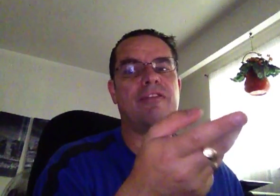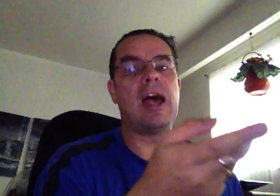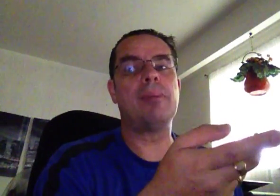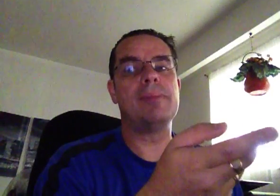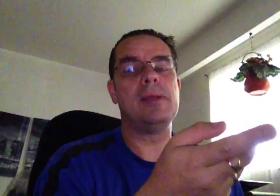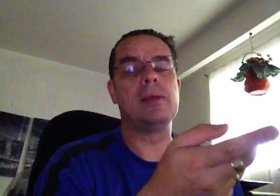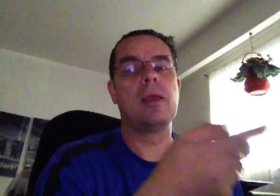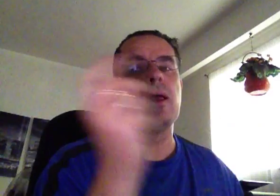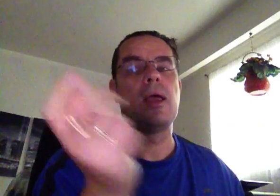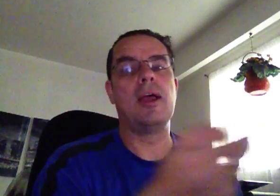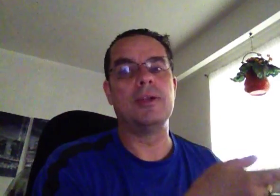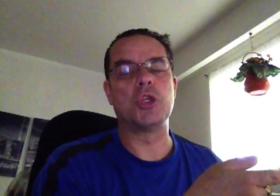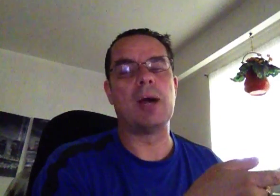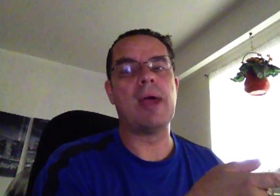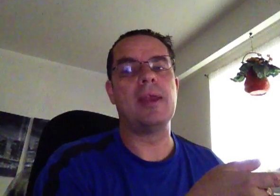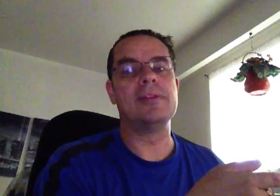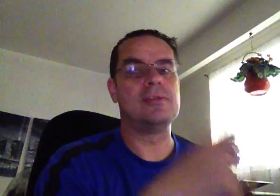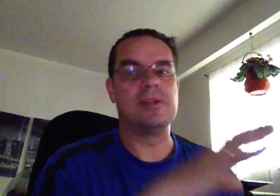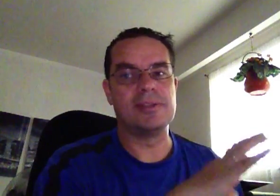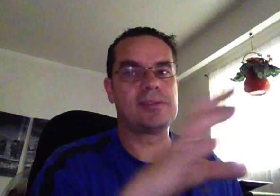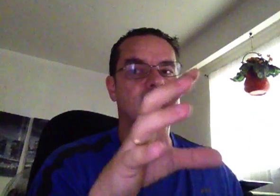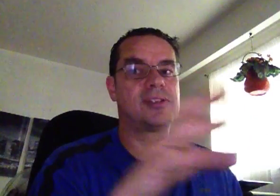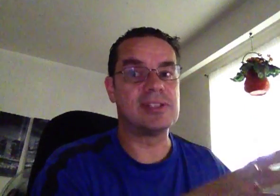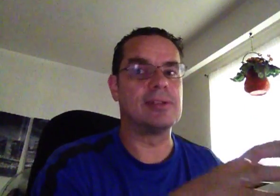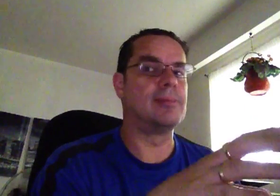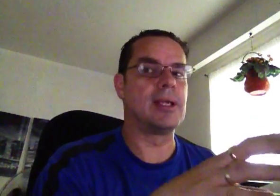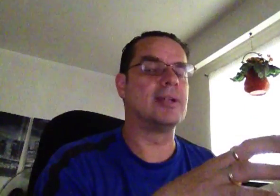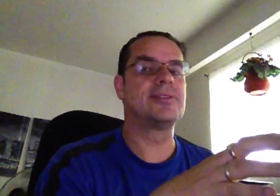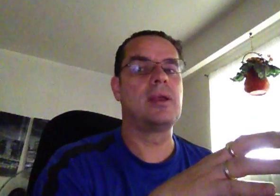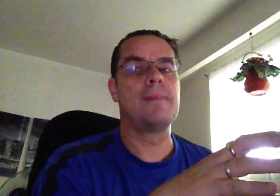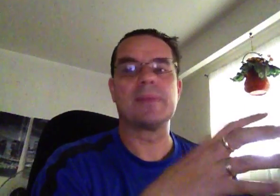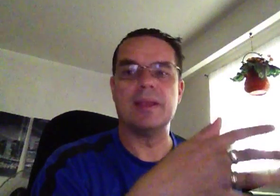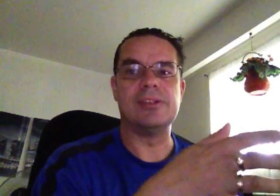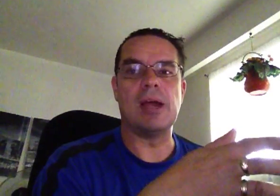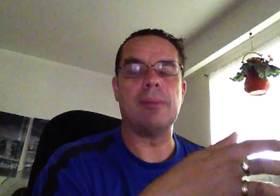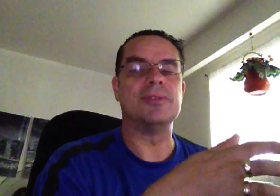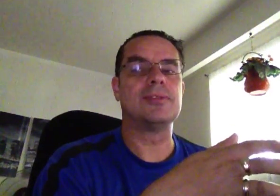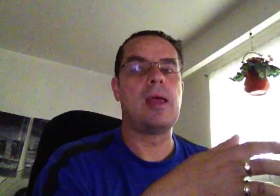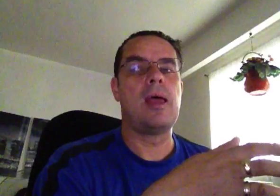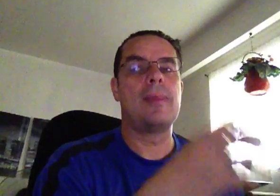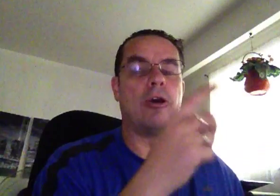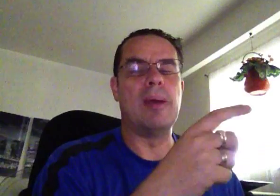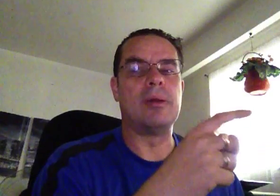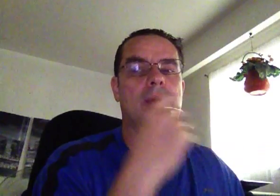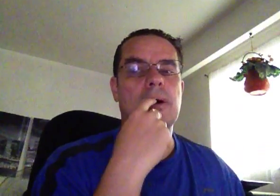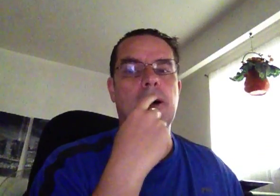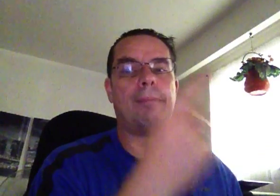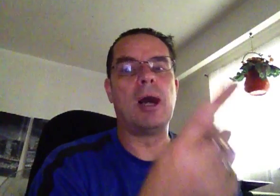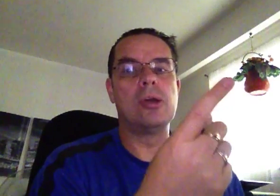for that puppy and drop that into this system, I guess, and see what happens. Now, remember, Mongo